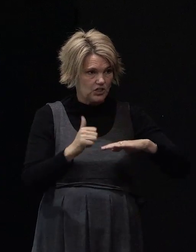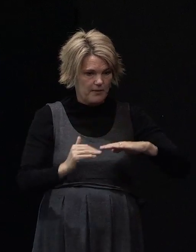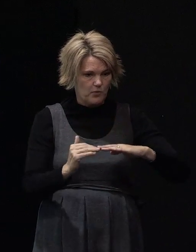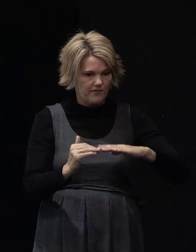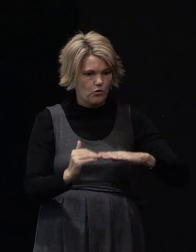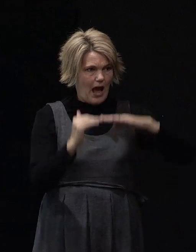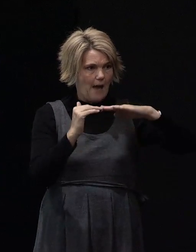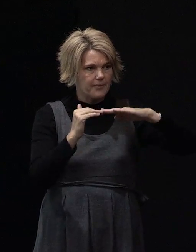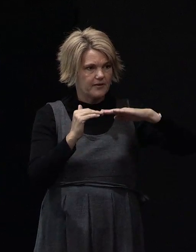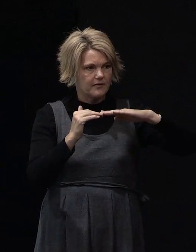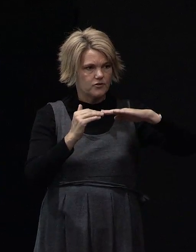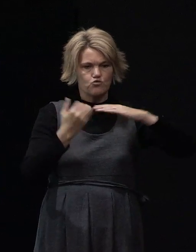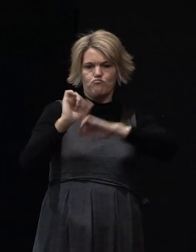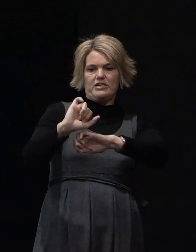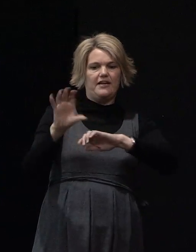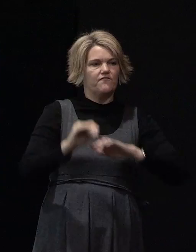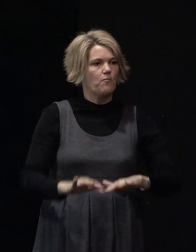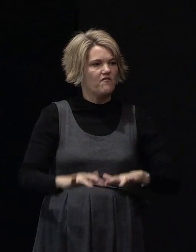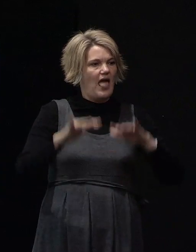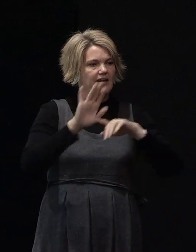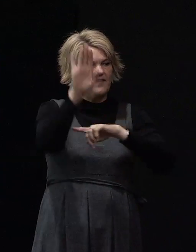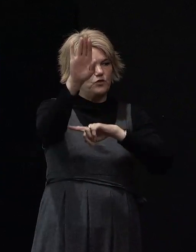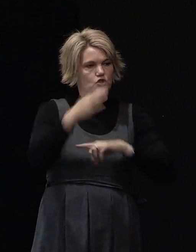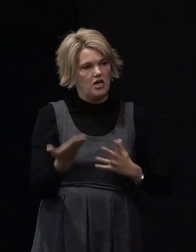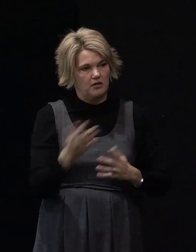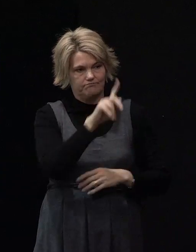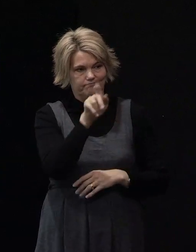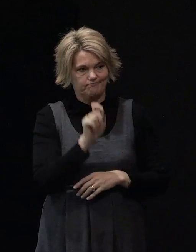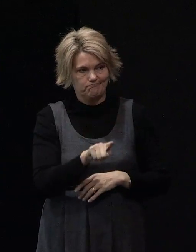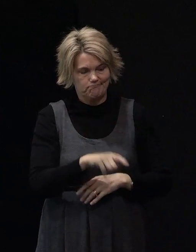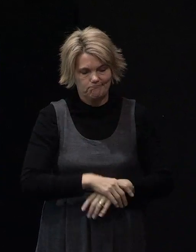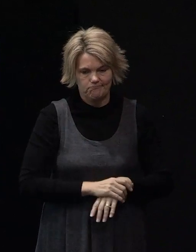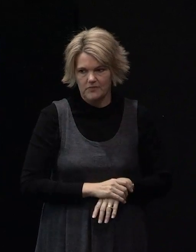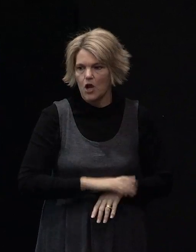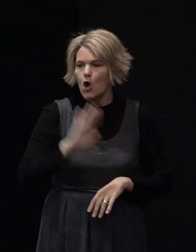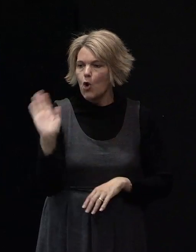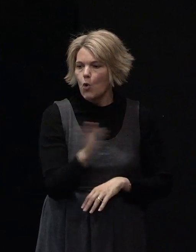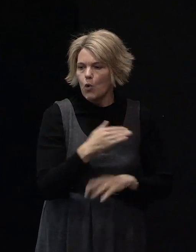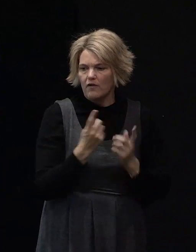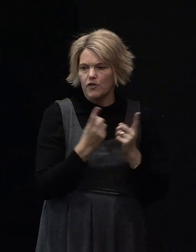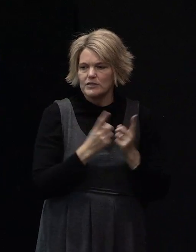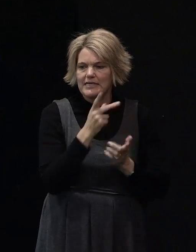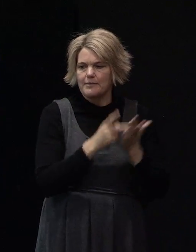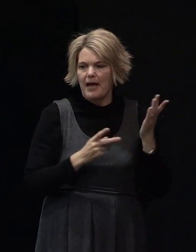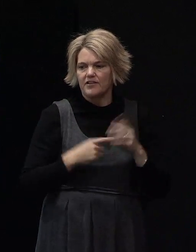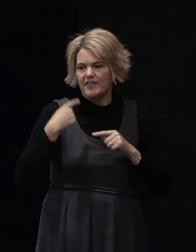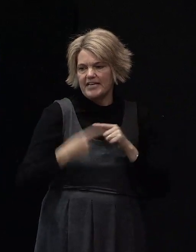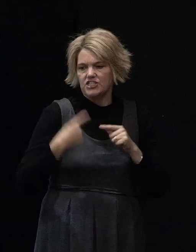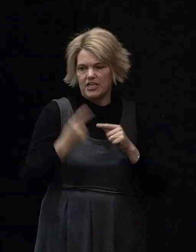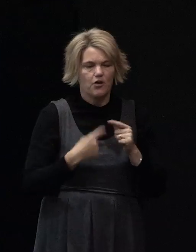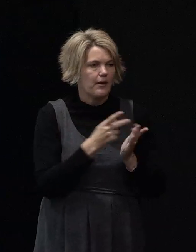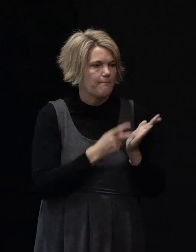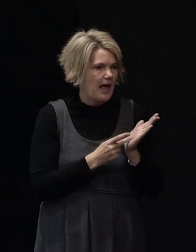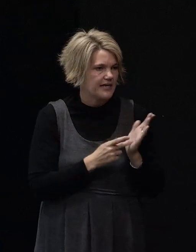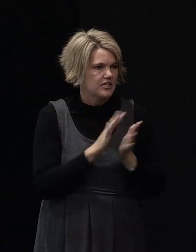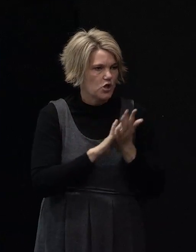to keep it clear of potential floods in the future? All those things are part of the engineering elements that come into the structural side. So we're now